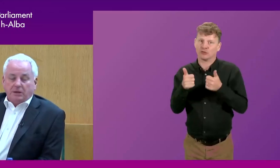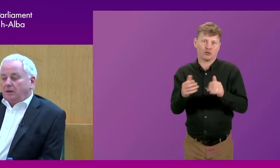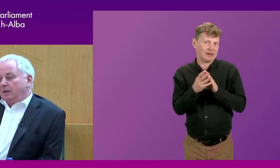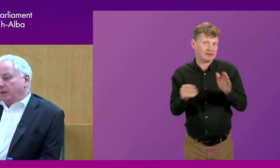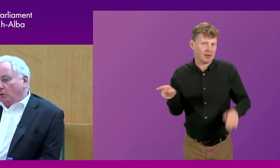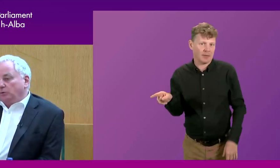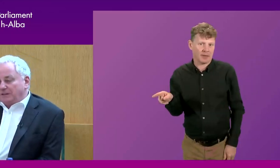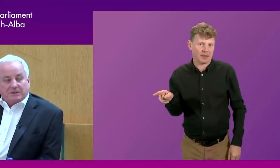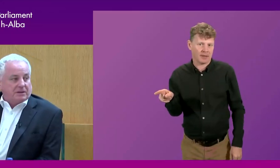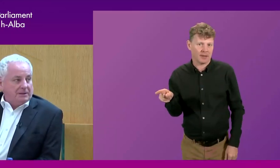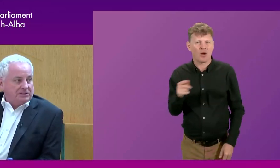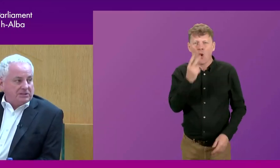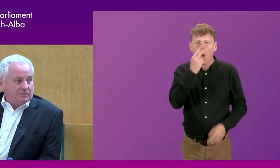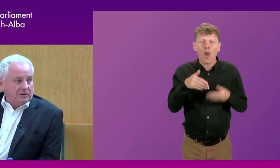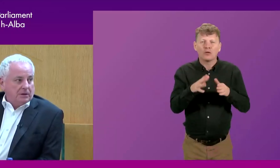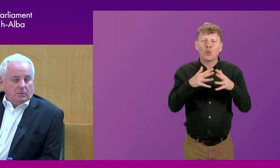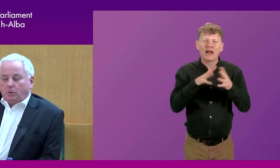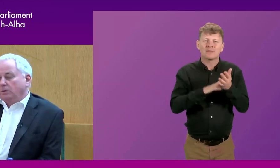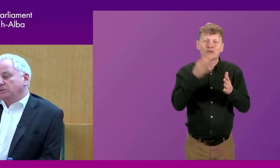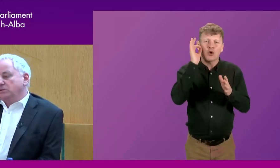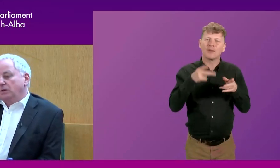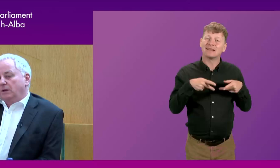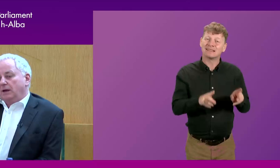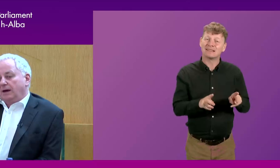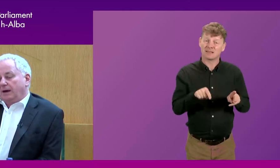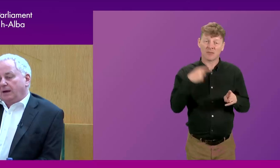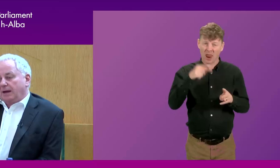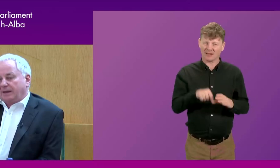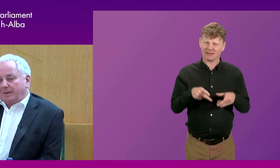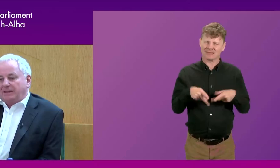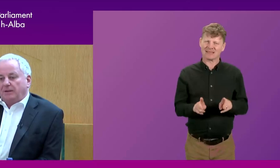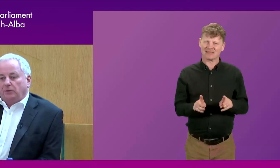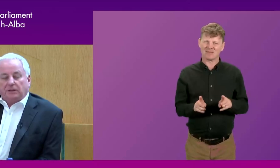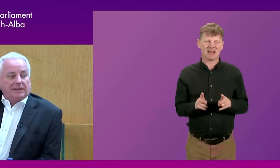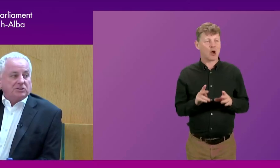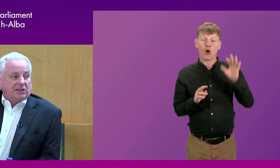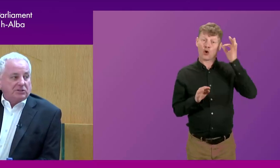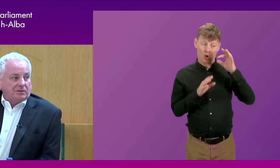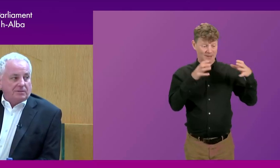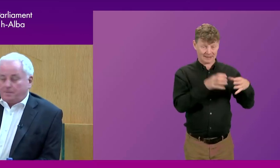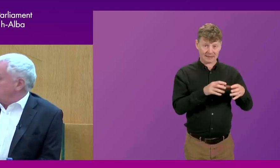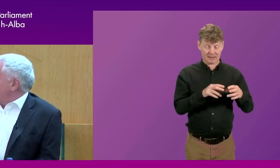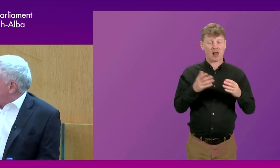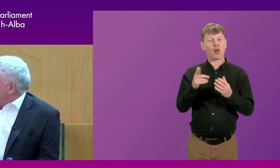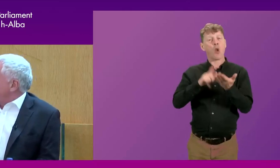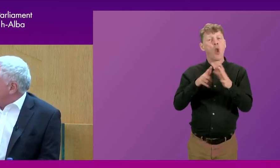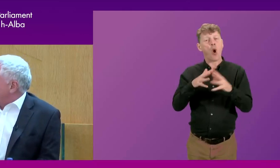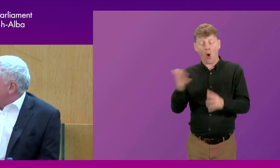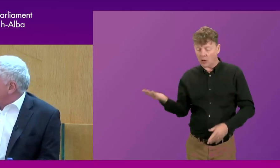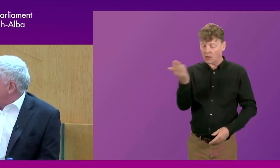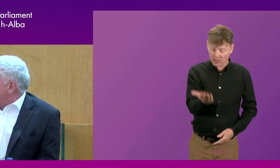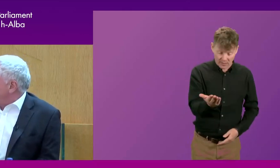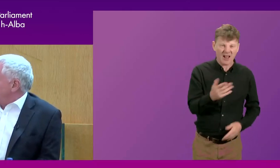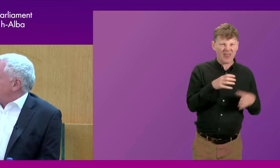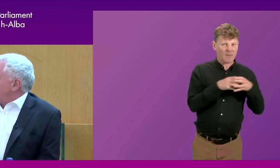because the old Westminster committee system was a committee that looked at legislation that was run by the